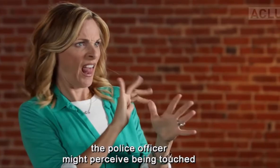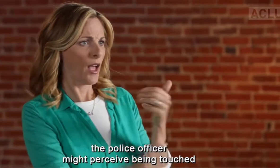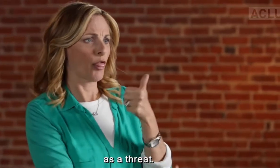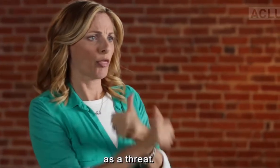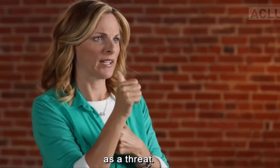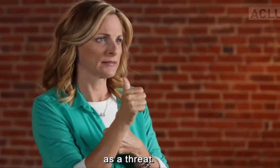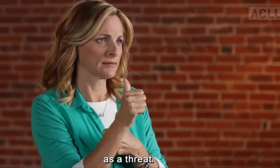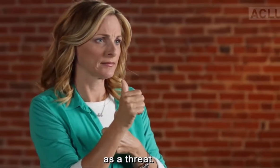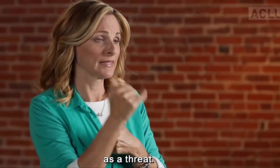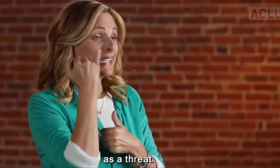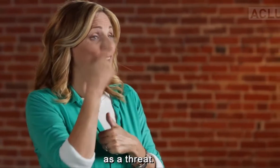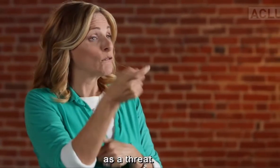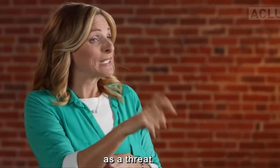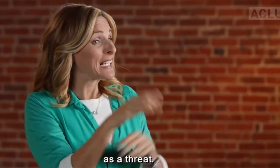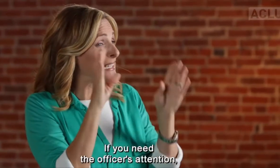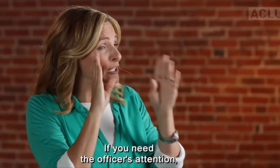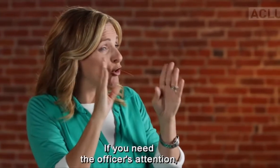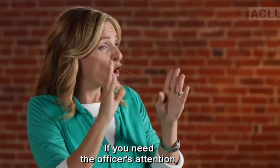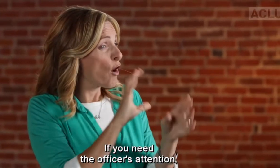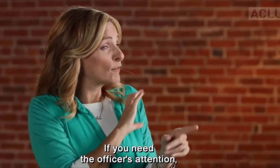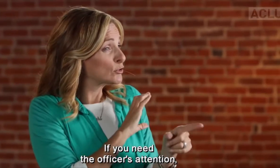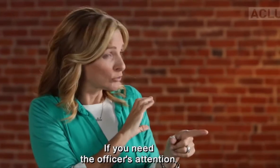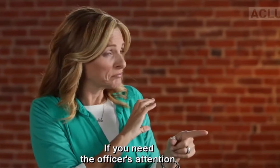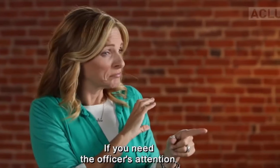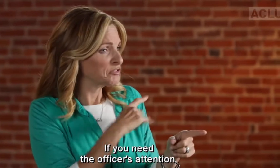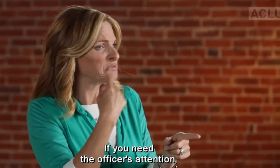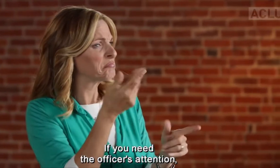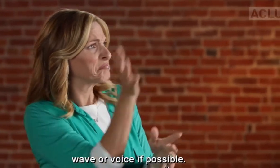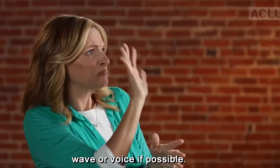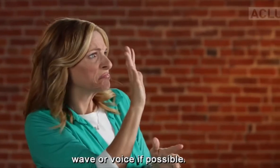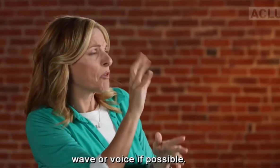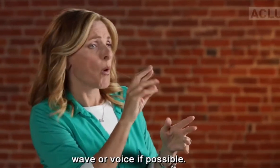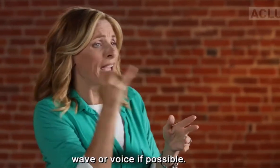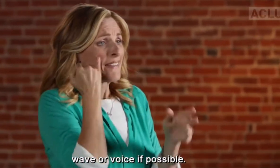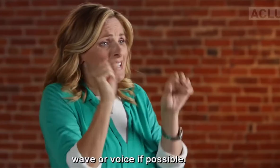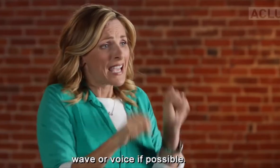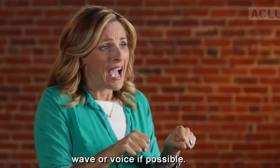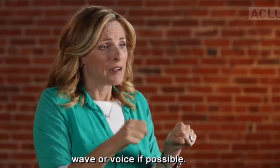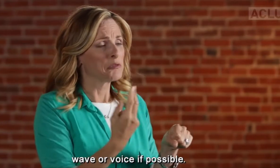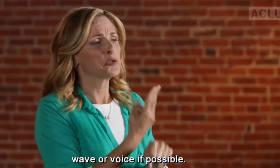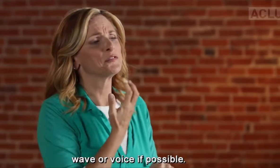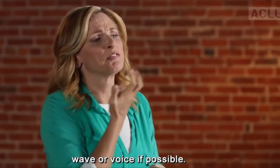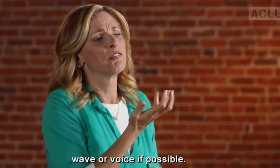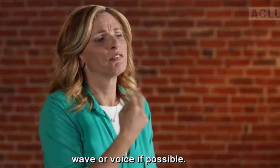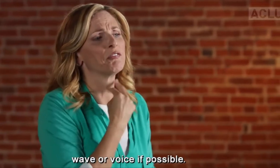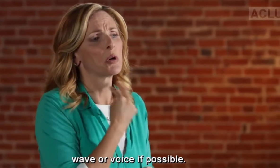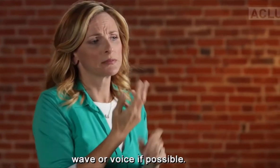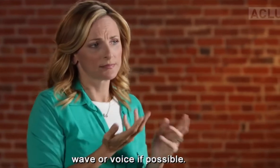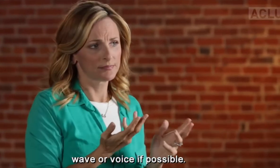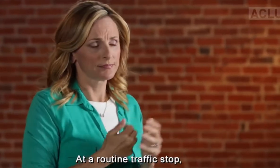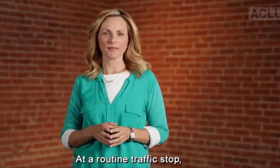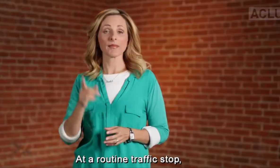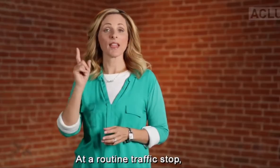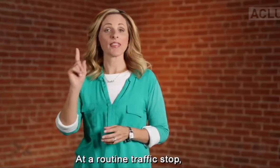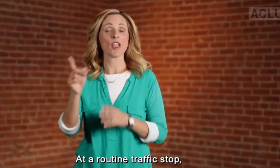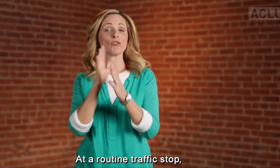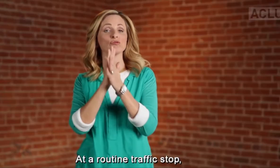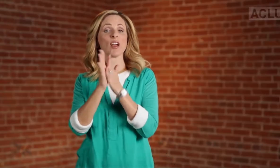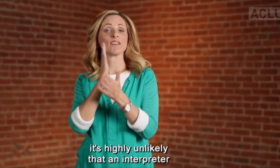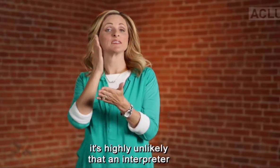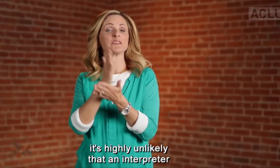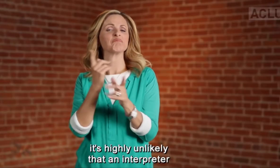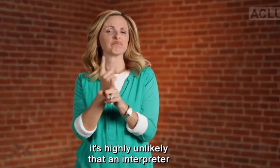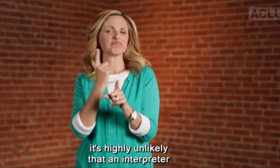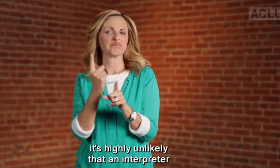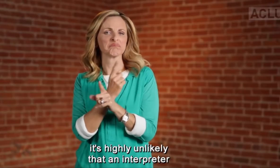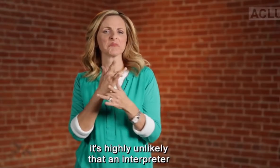might perceive being touched as a threat. If you need the officer's attention, wave or voice if possible. At a routine